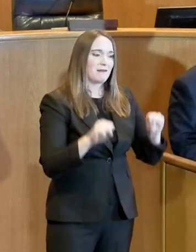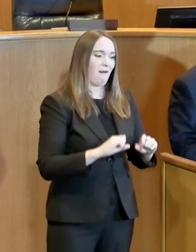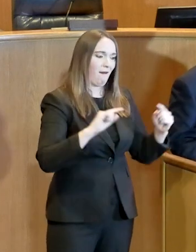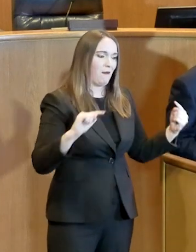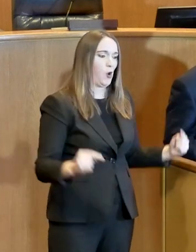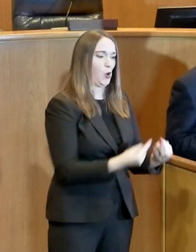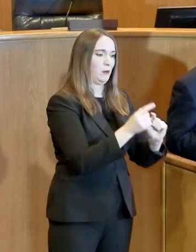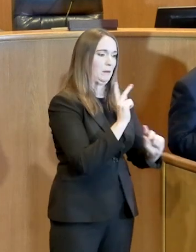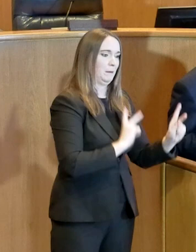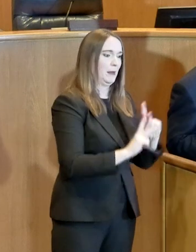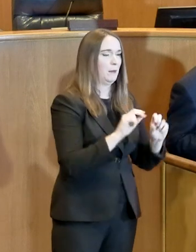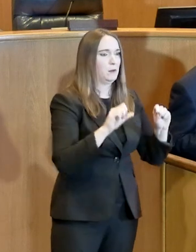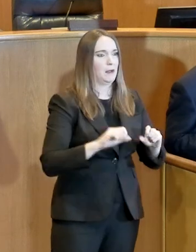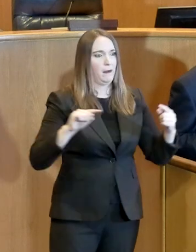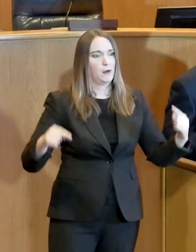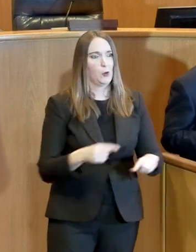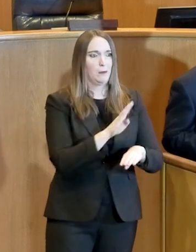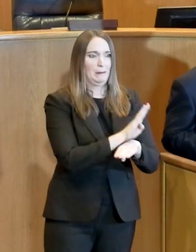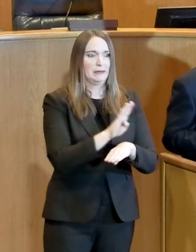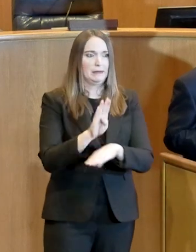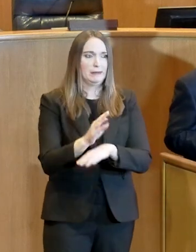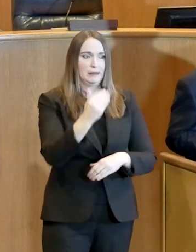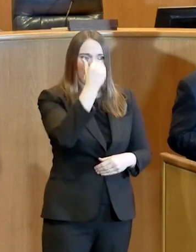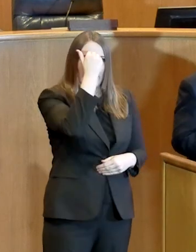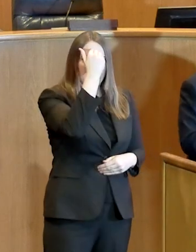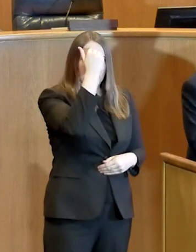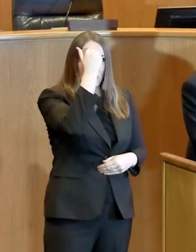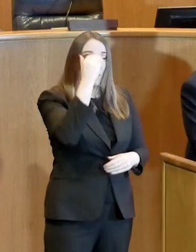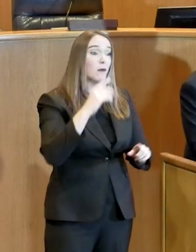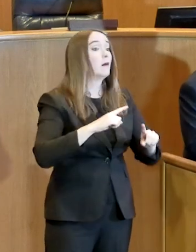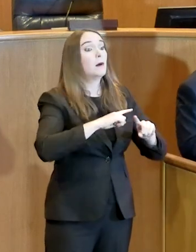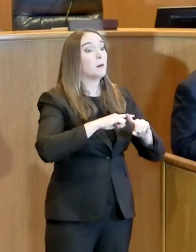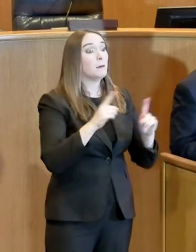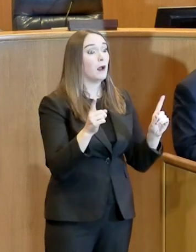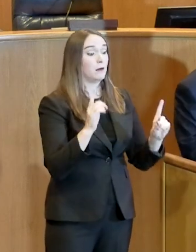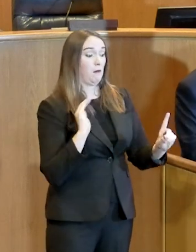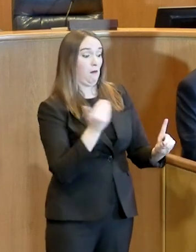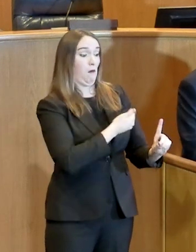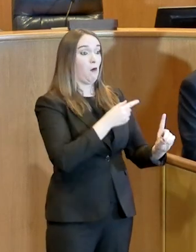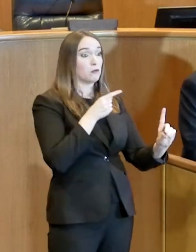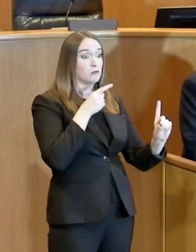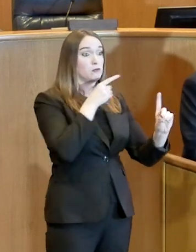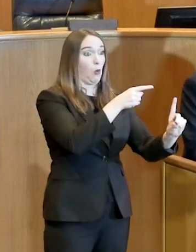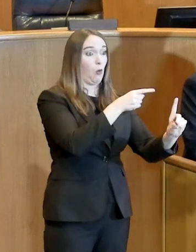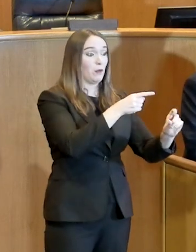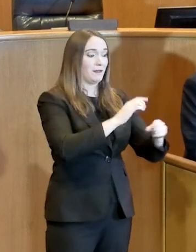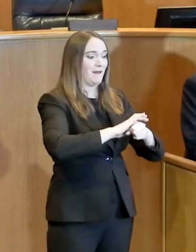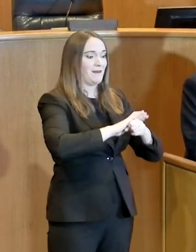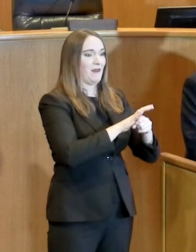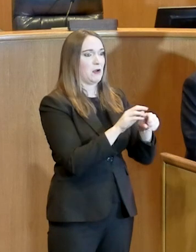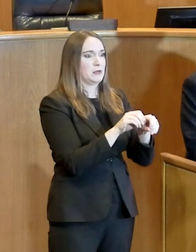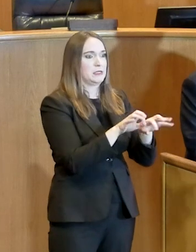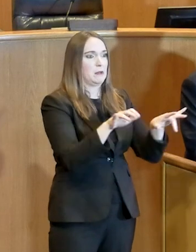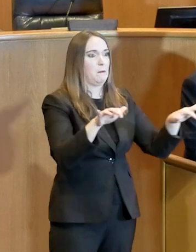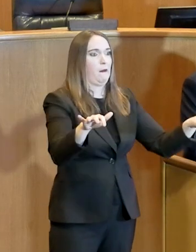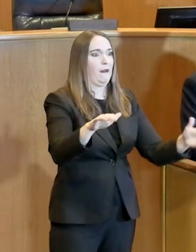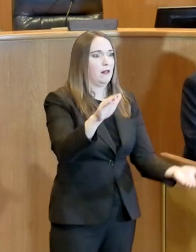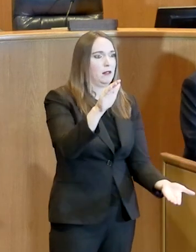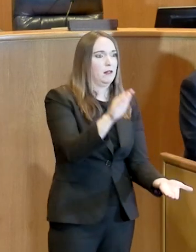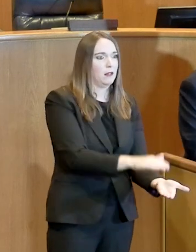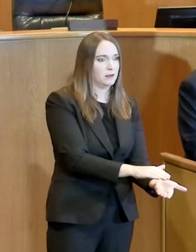we hope that the reward will be a shorter time in which this virus is there, and that's